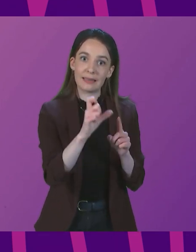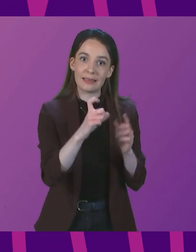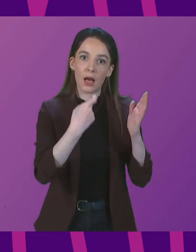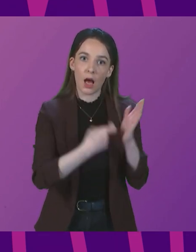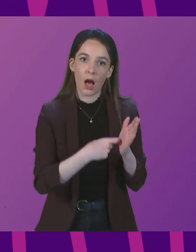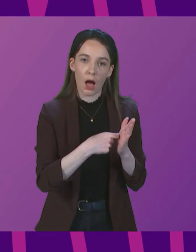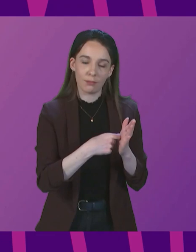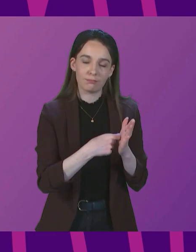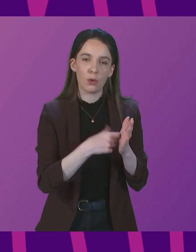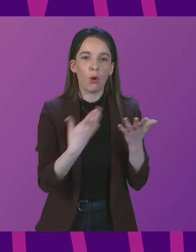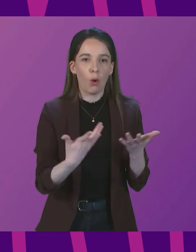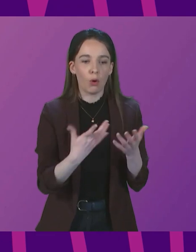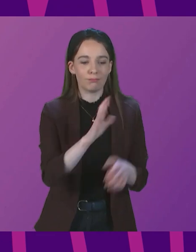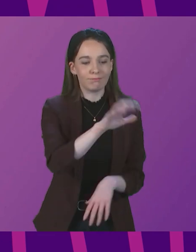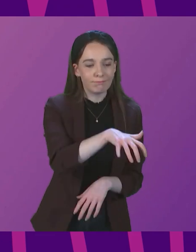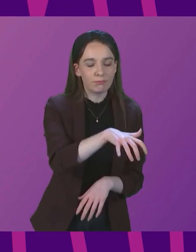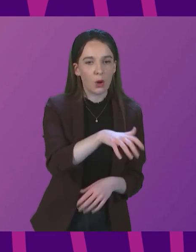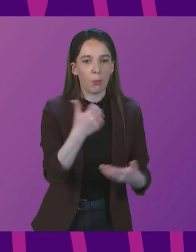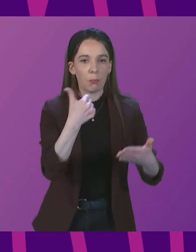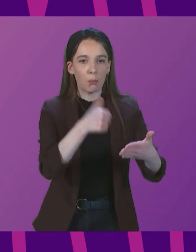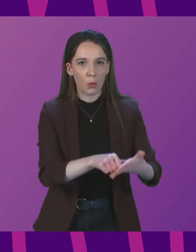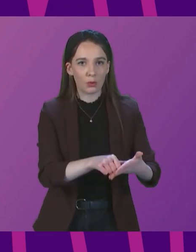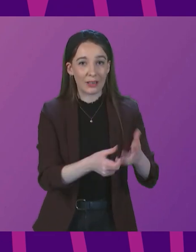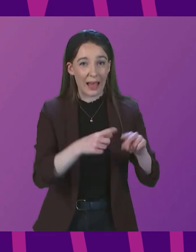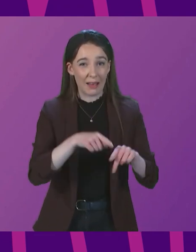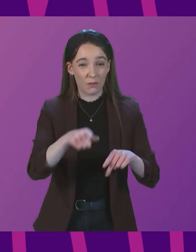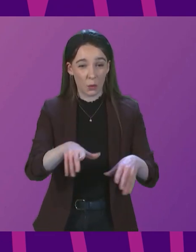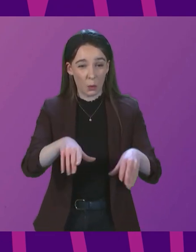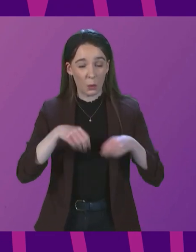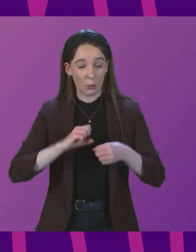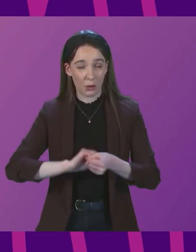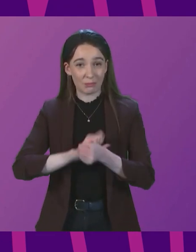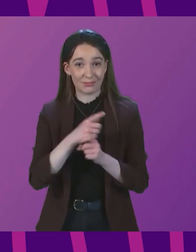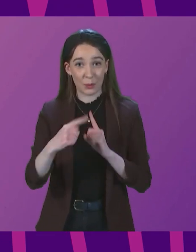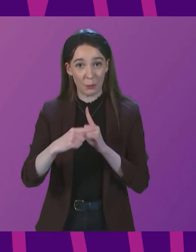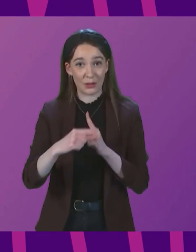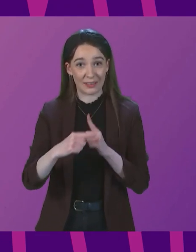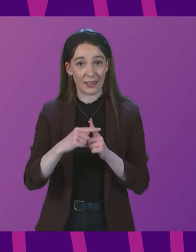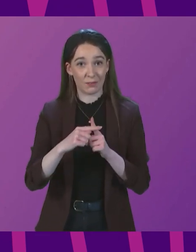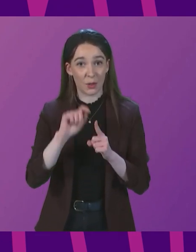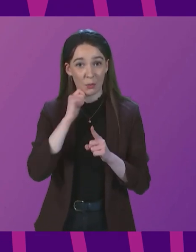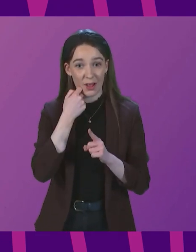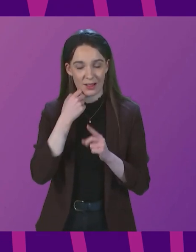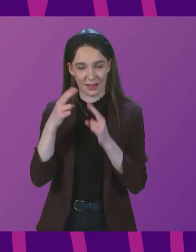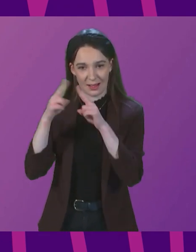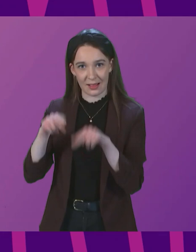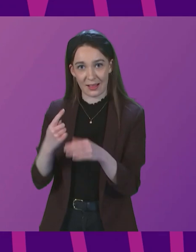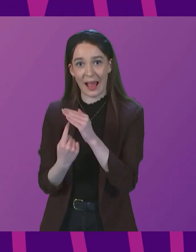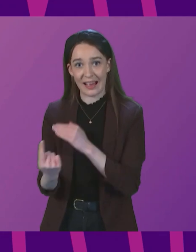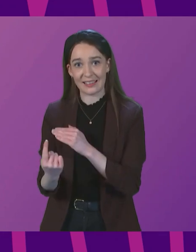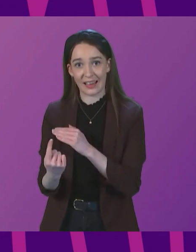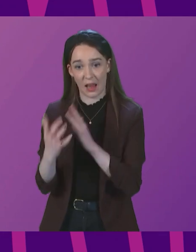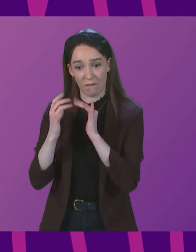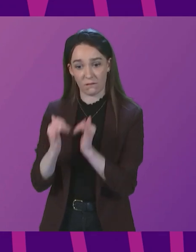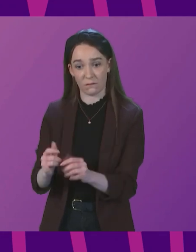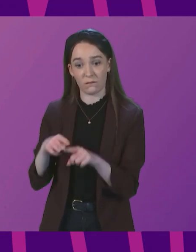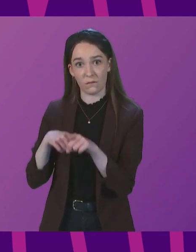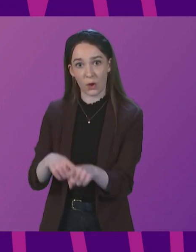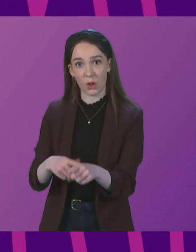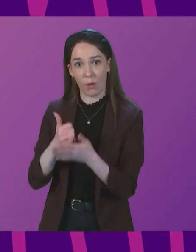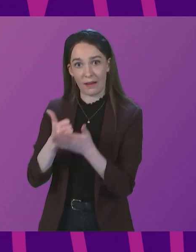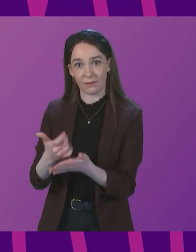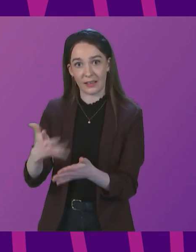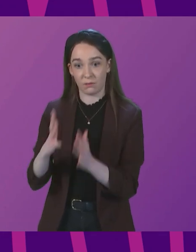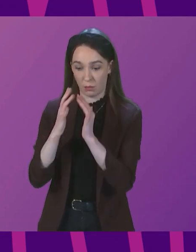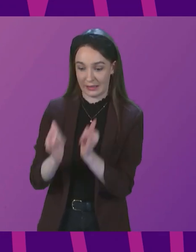And if you test positive, you should isolate and follow the advice from test and protect. Using the approach set